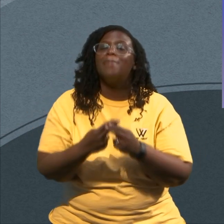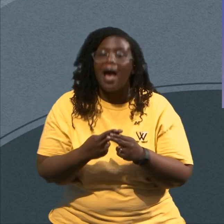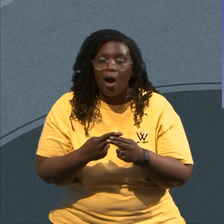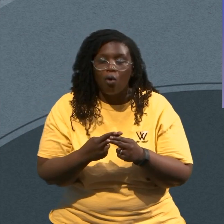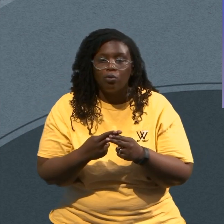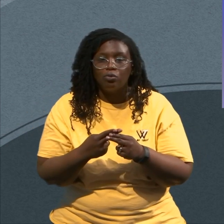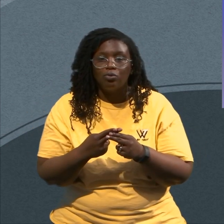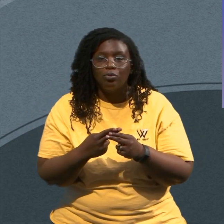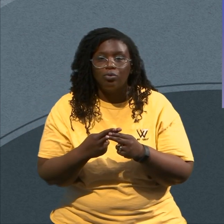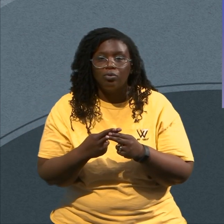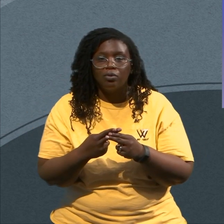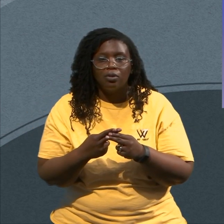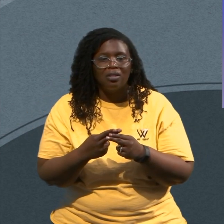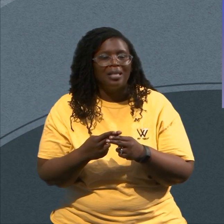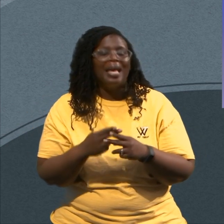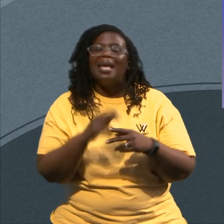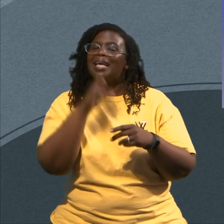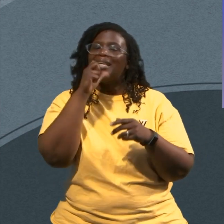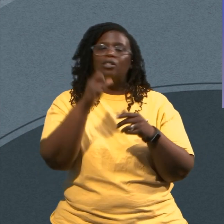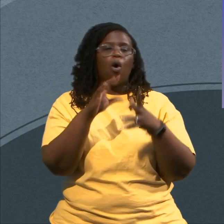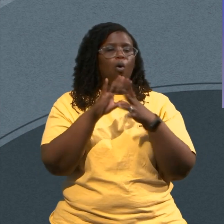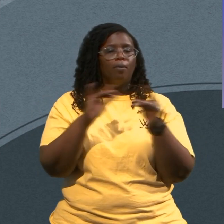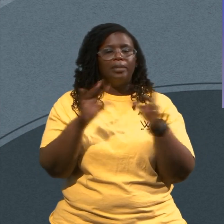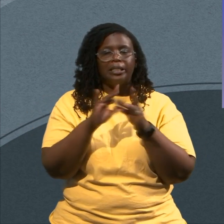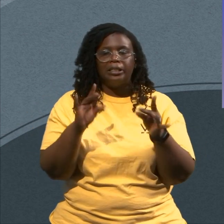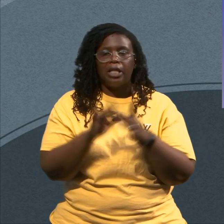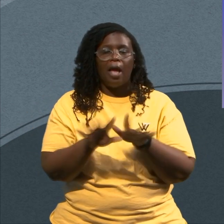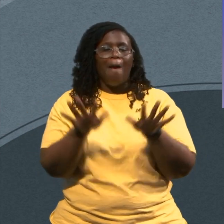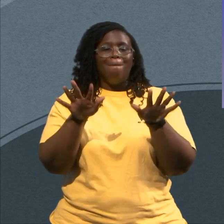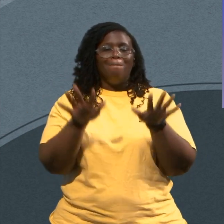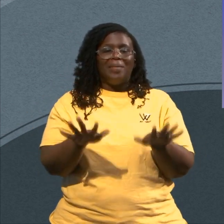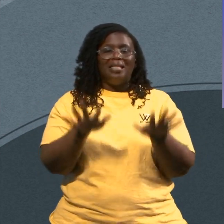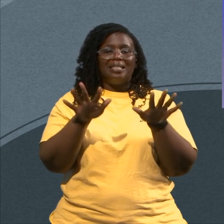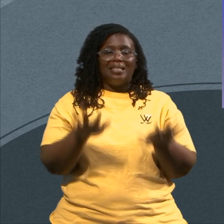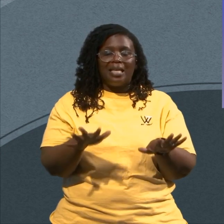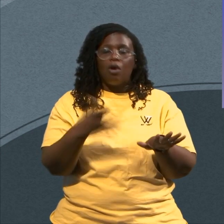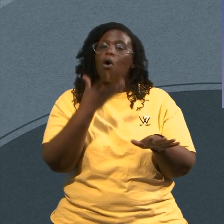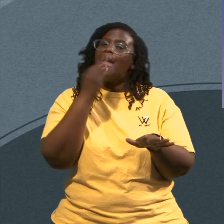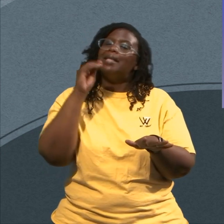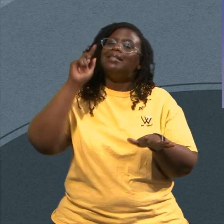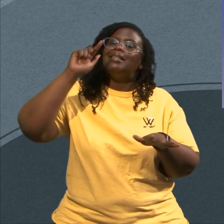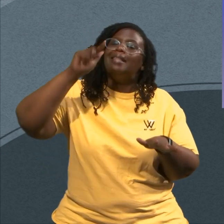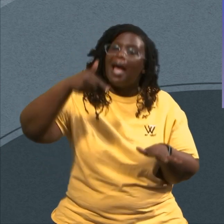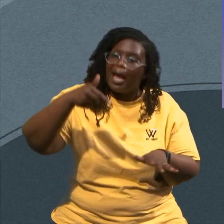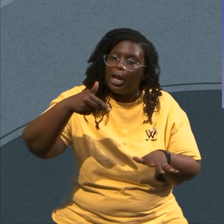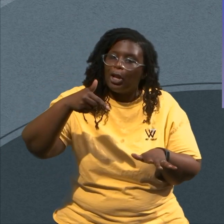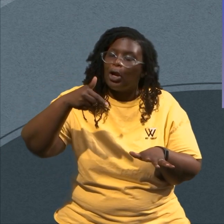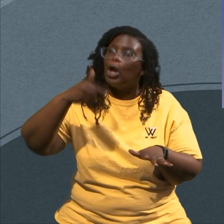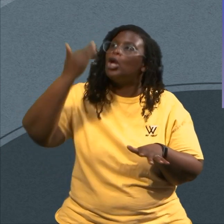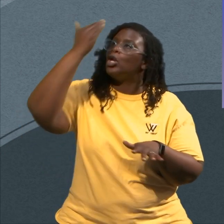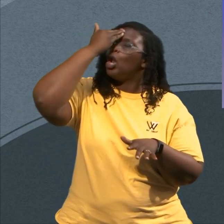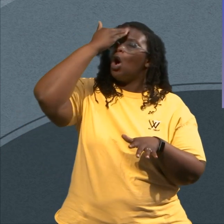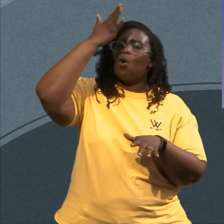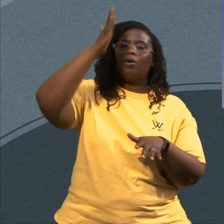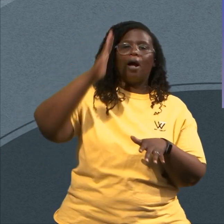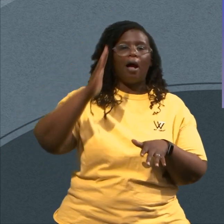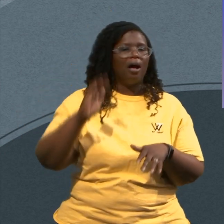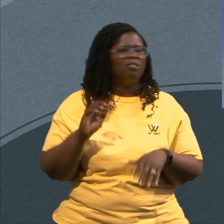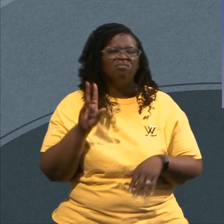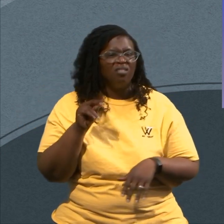It Does Not Say Be Still And Get To Know It Says Be Be Still And